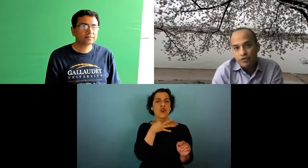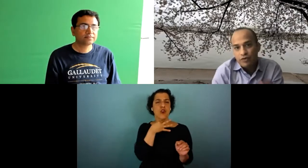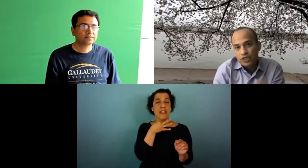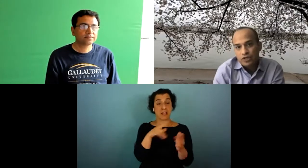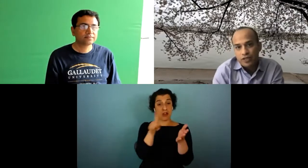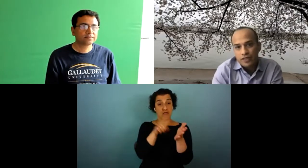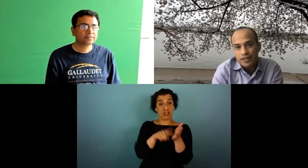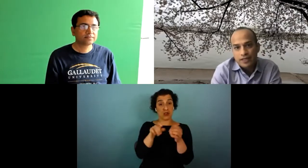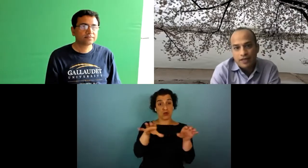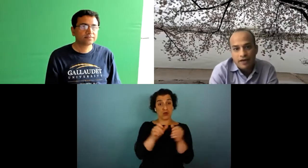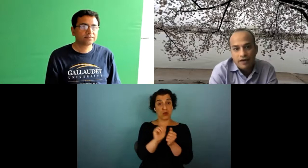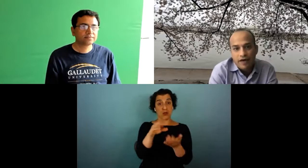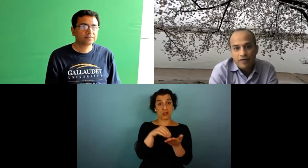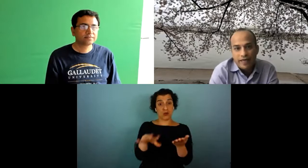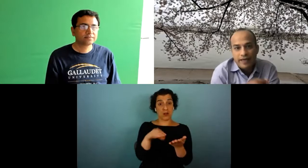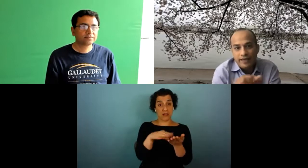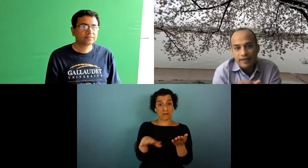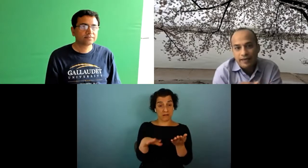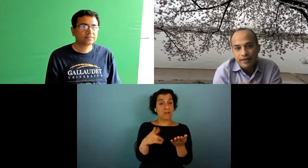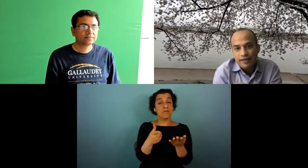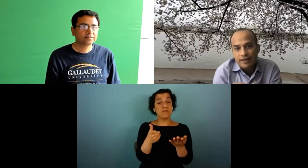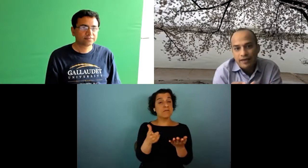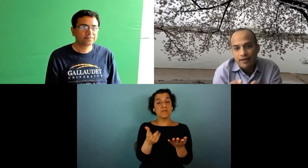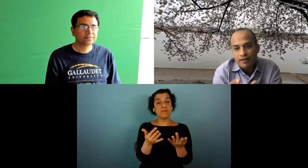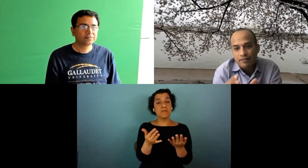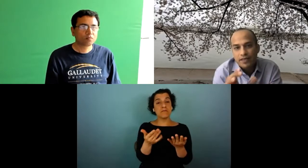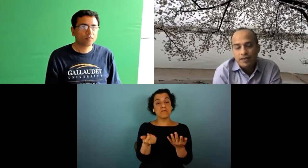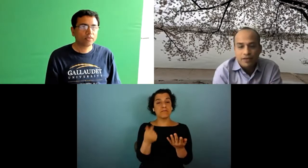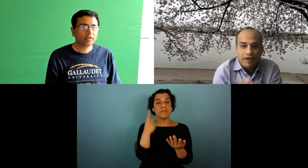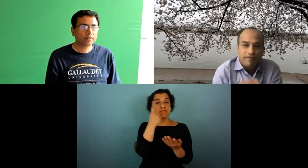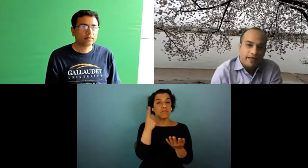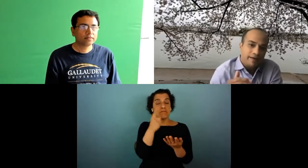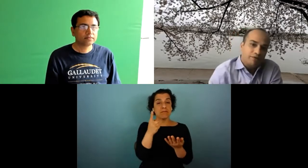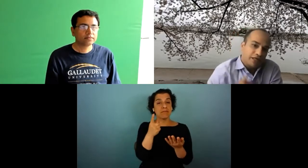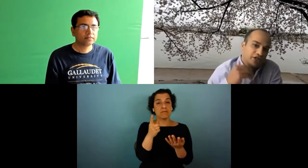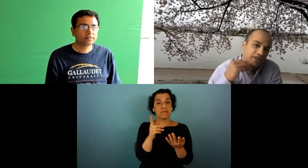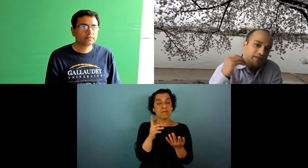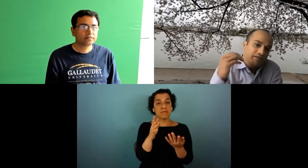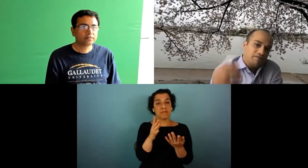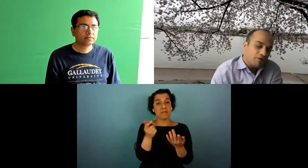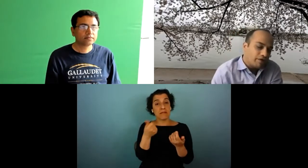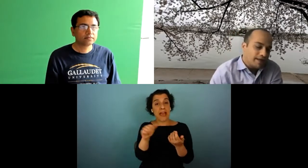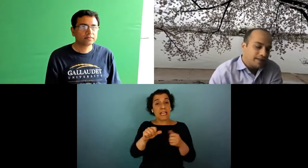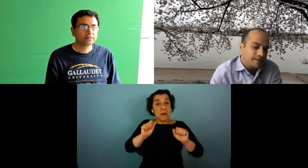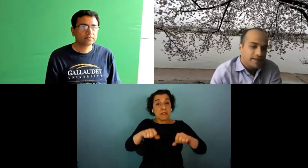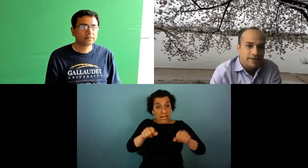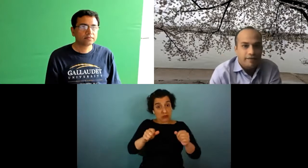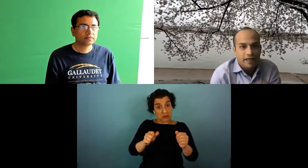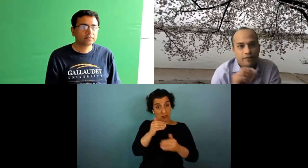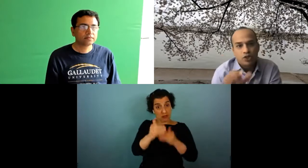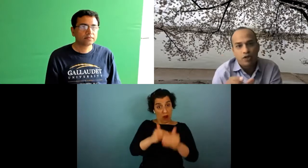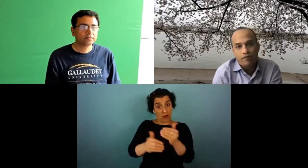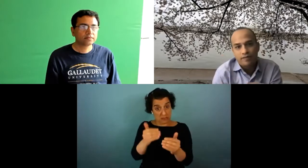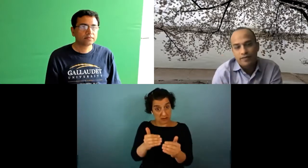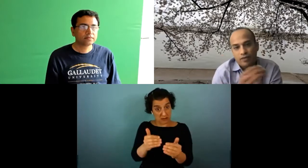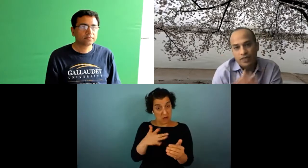that you do with your students uh have you made any um so you know have you made any potential progress that will